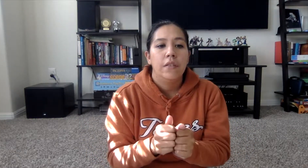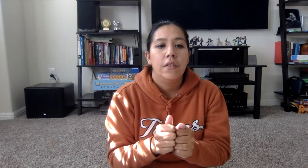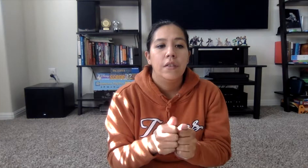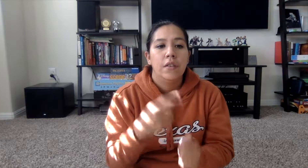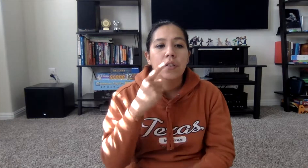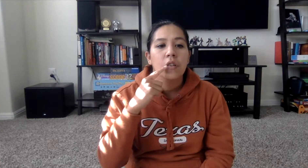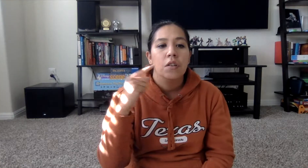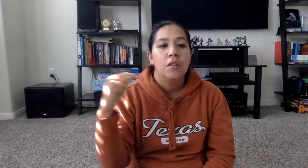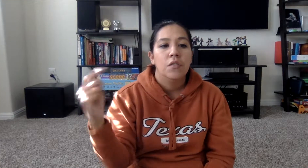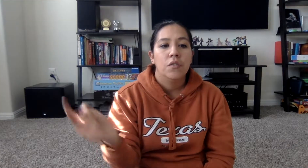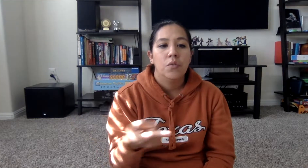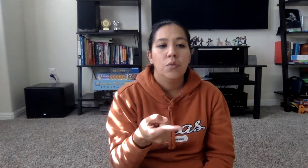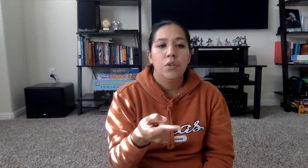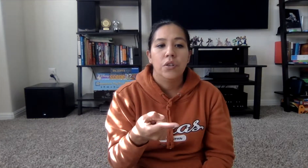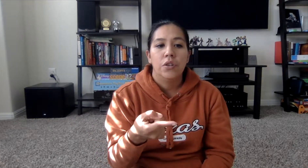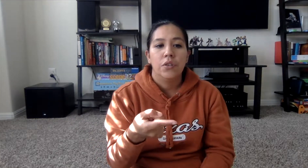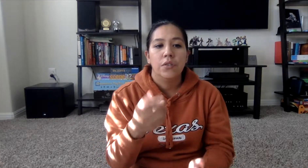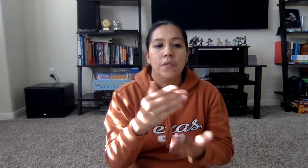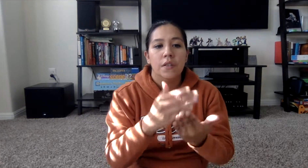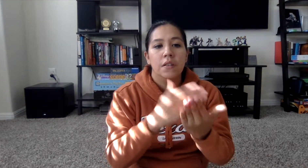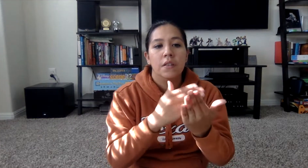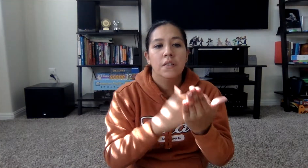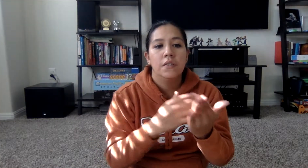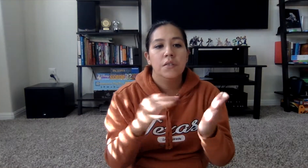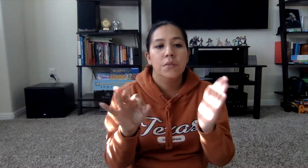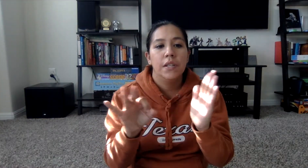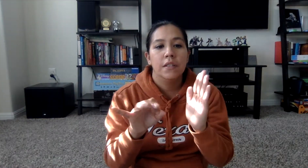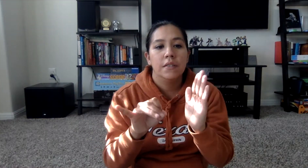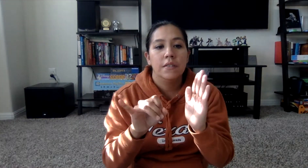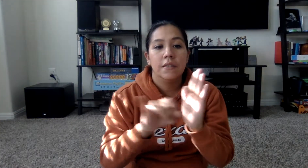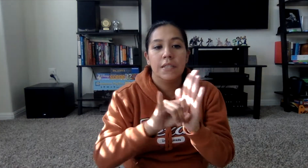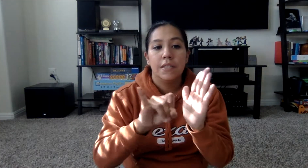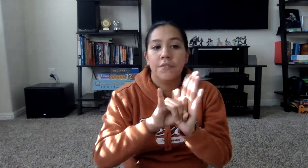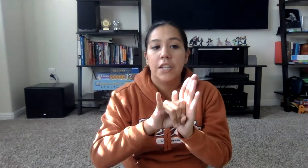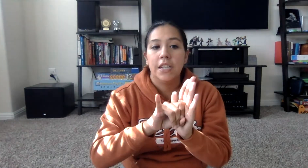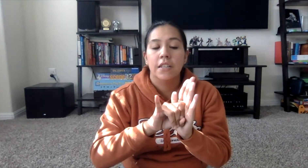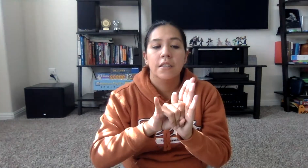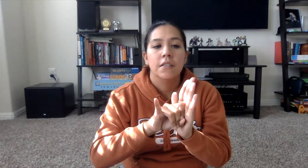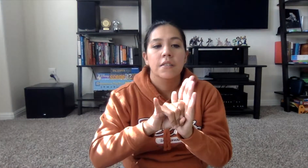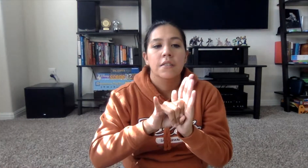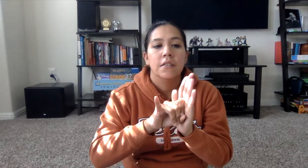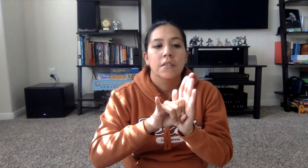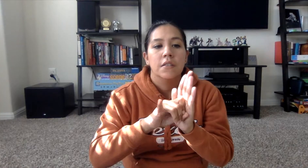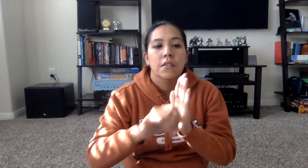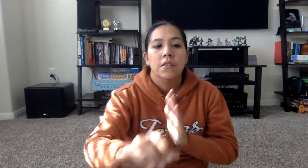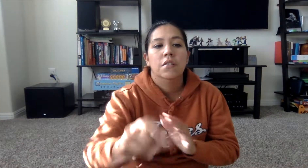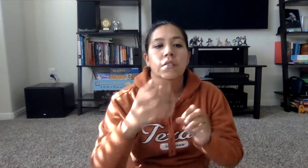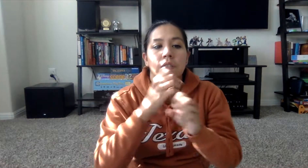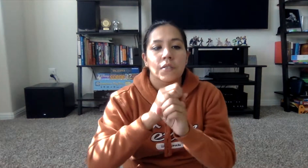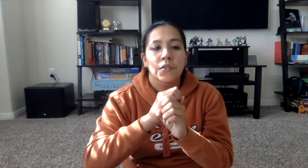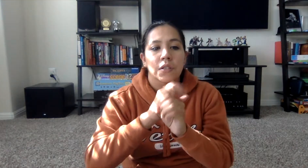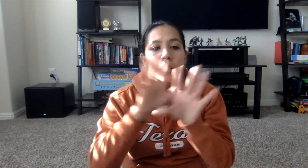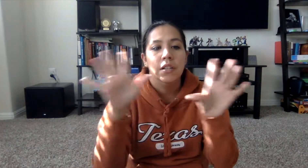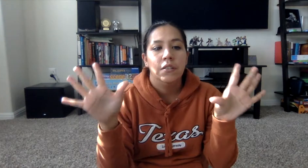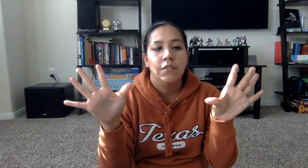the orders to identify to clarify